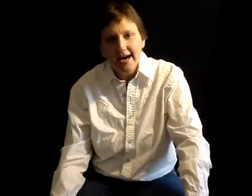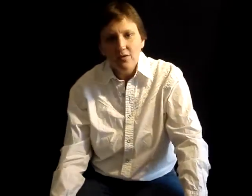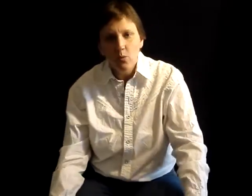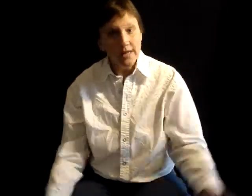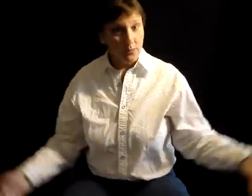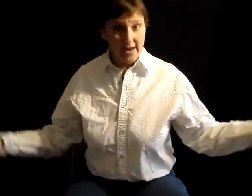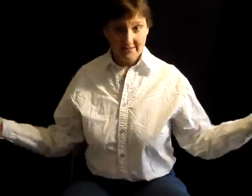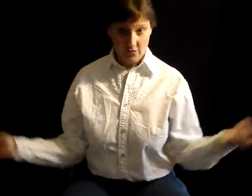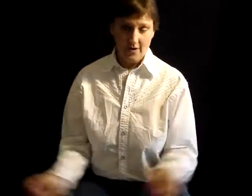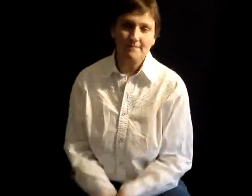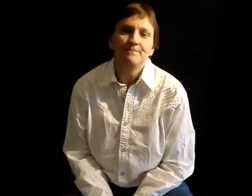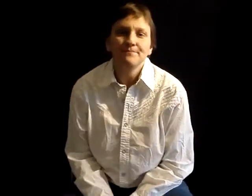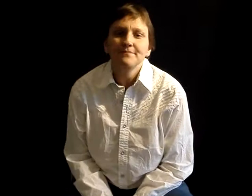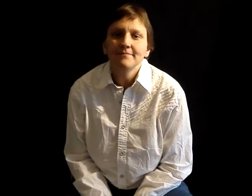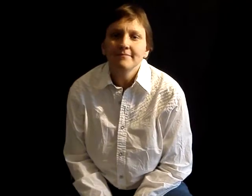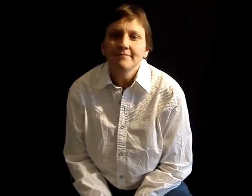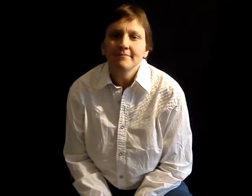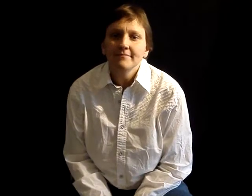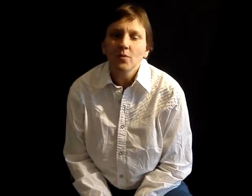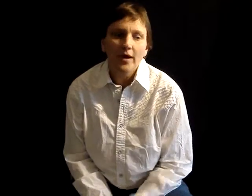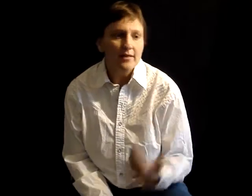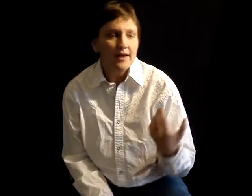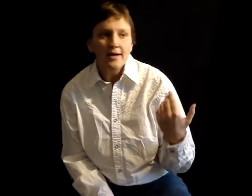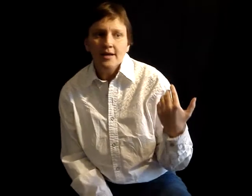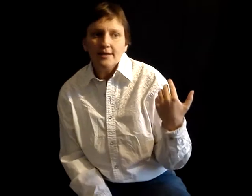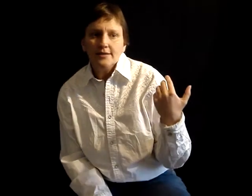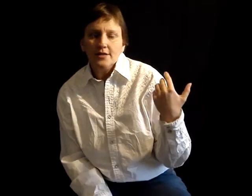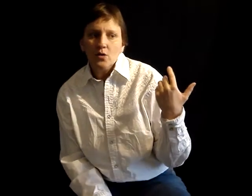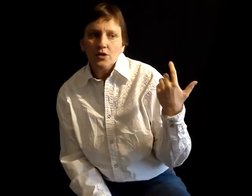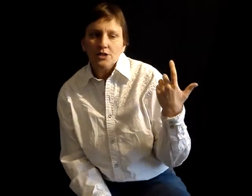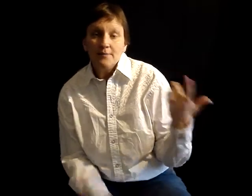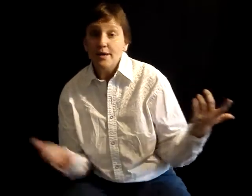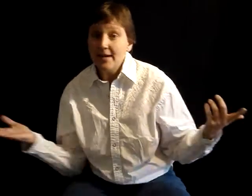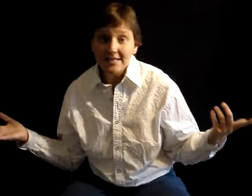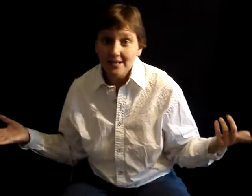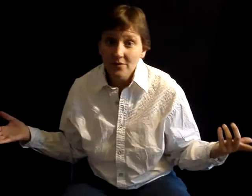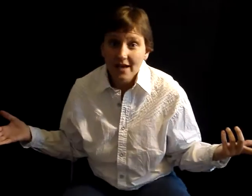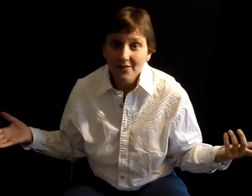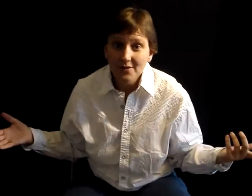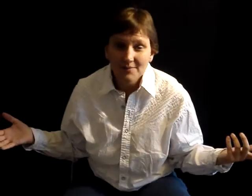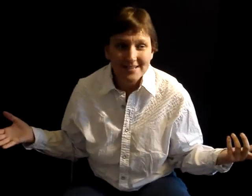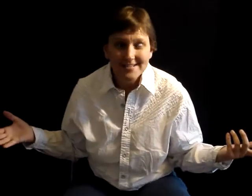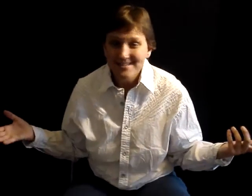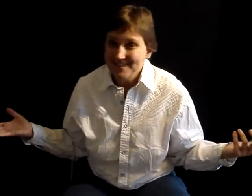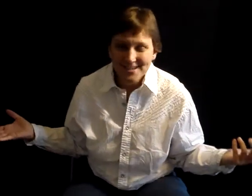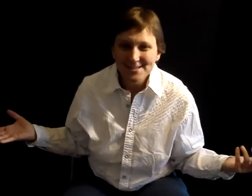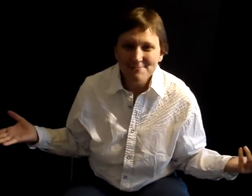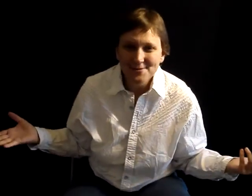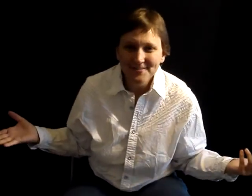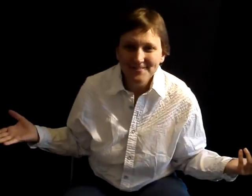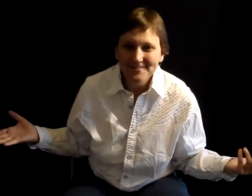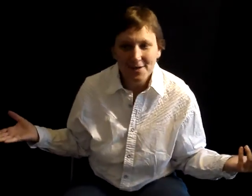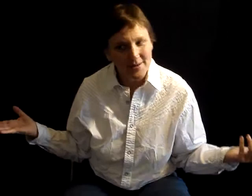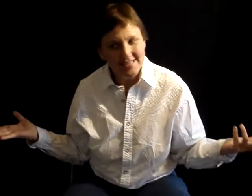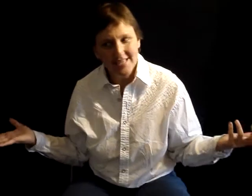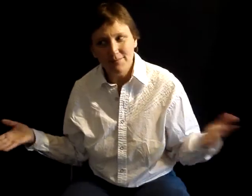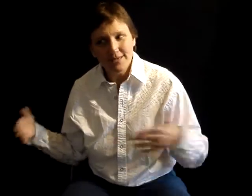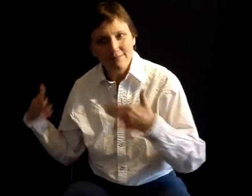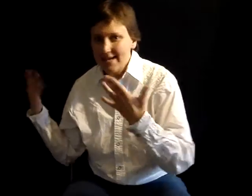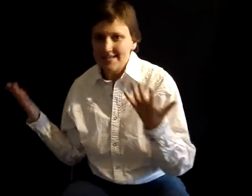down. What are you waiting for? Well, you know, you better make a deal as I view it, because there's tons of proof. Somebody's going to be making